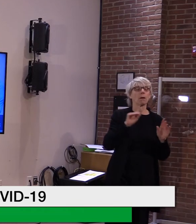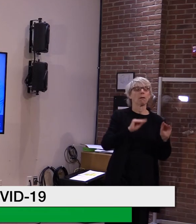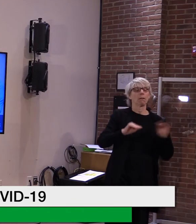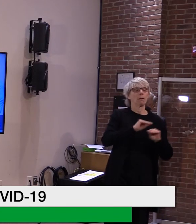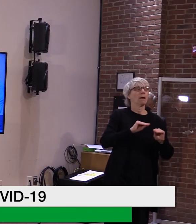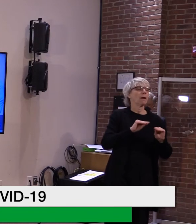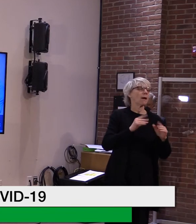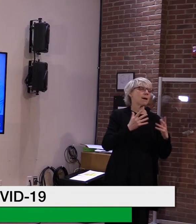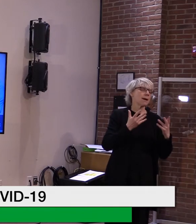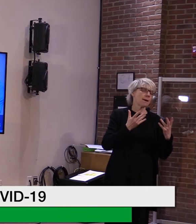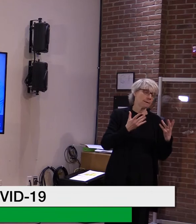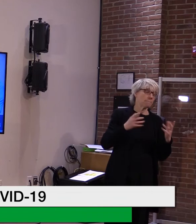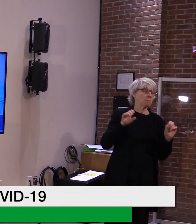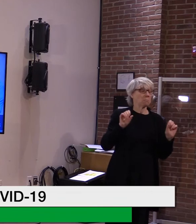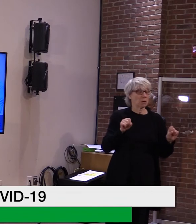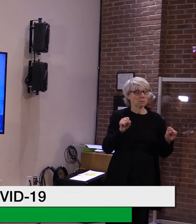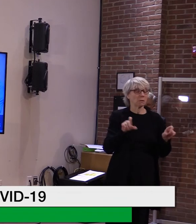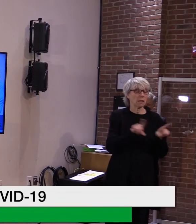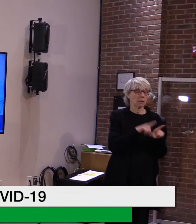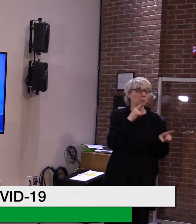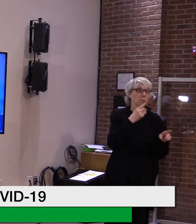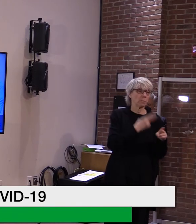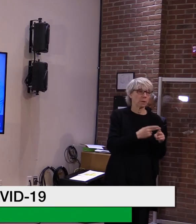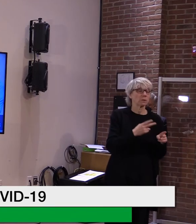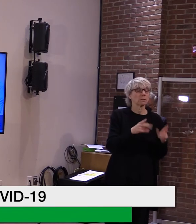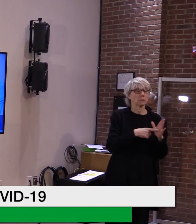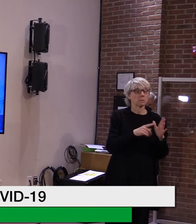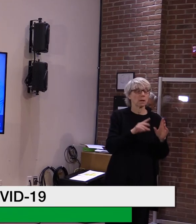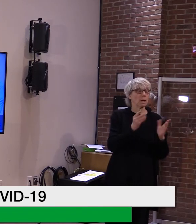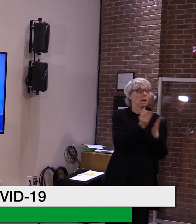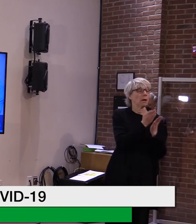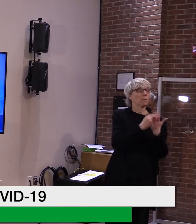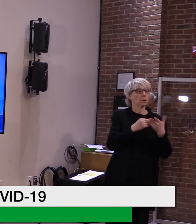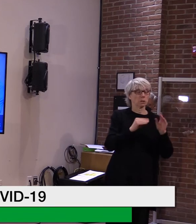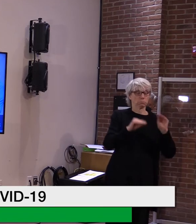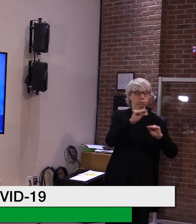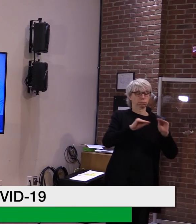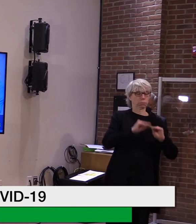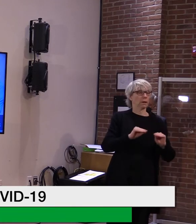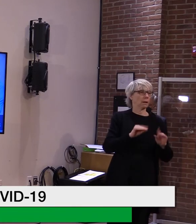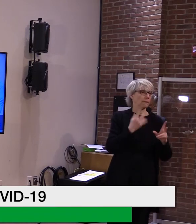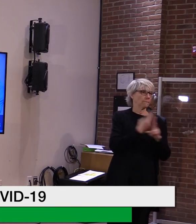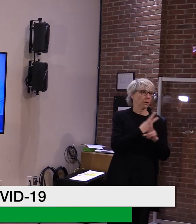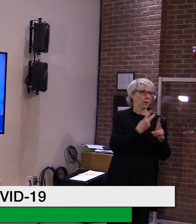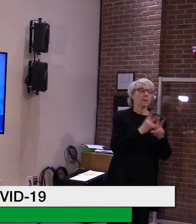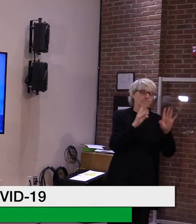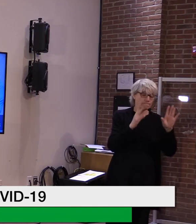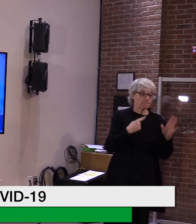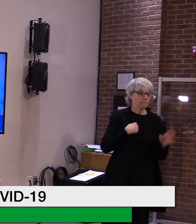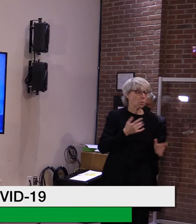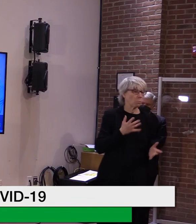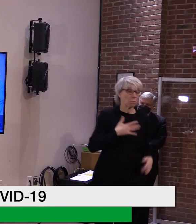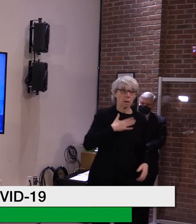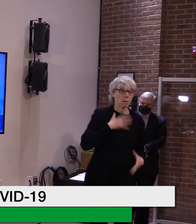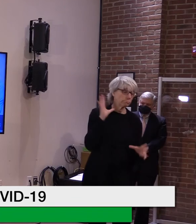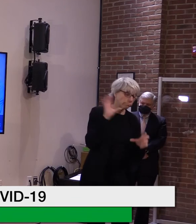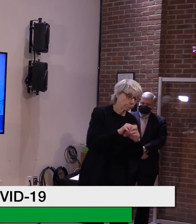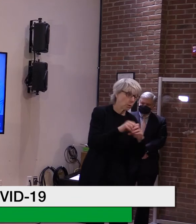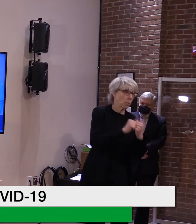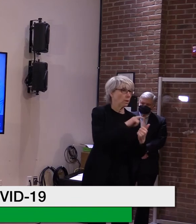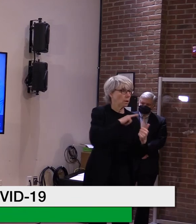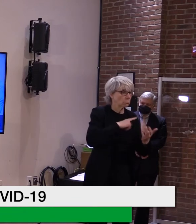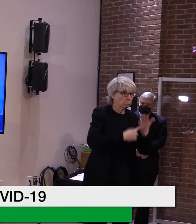noted, um, to, to make that happen. But again, we'll, um, we'll be at the table. We'll do what we can to,